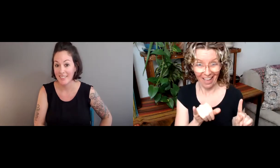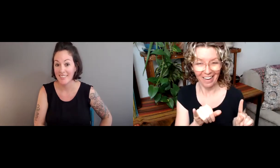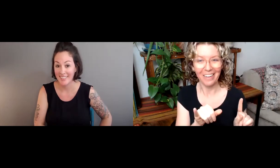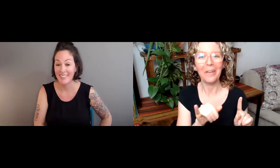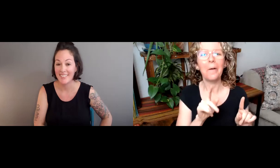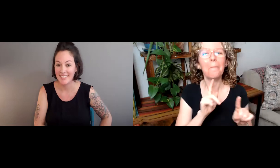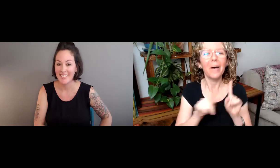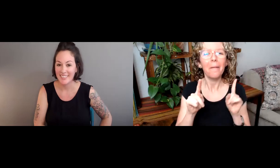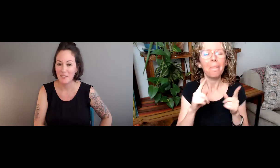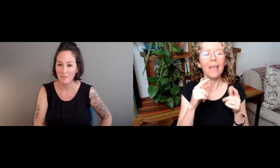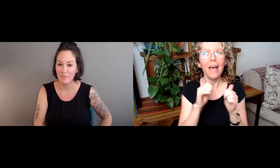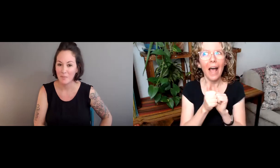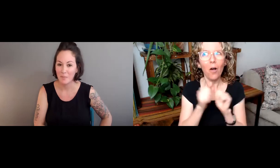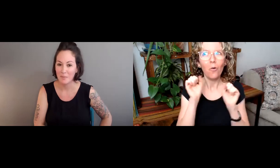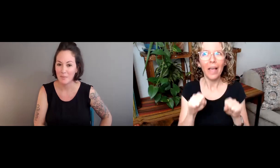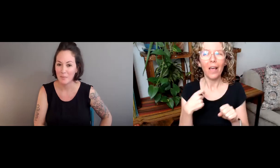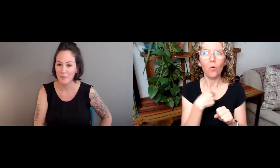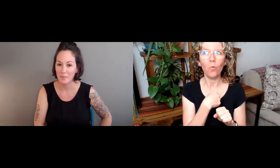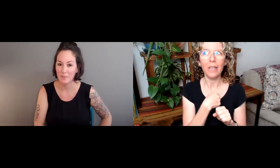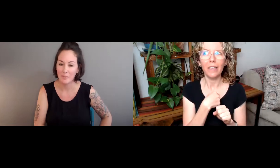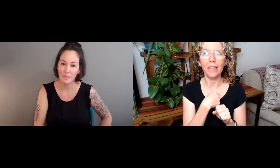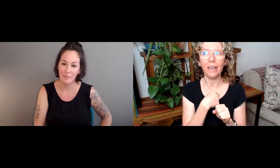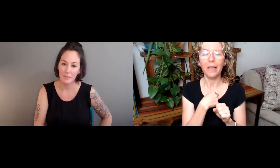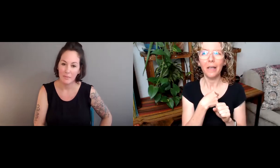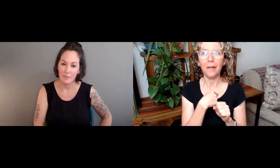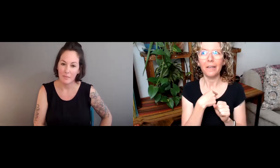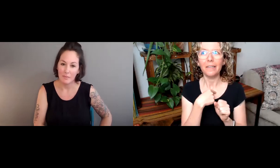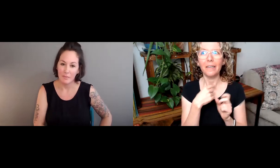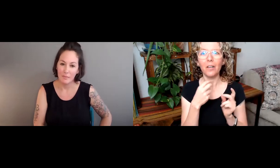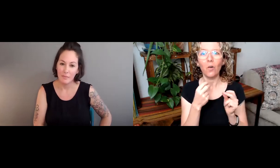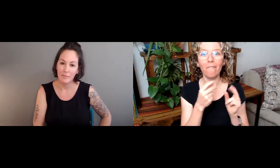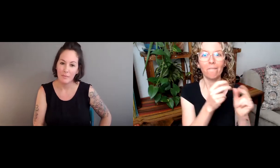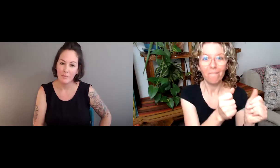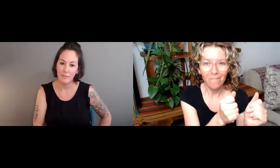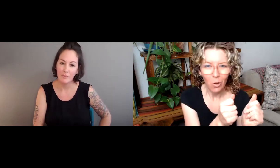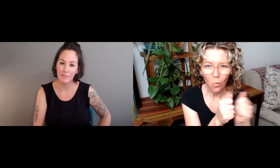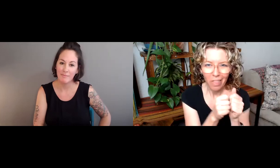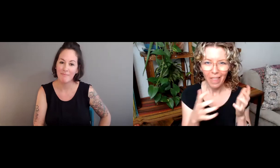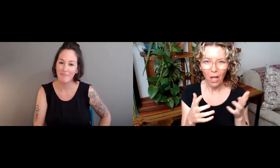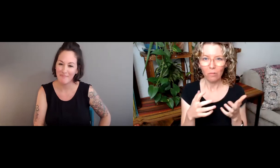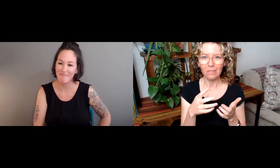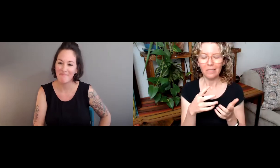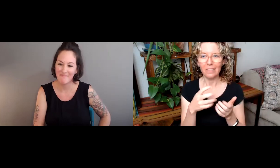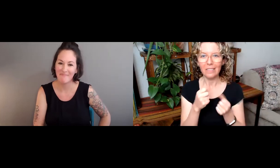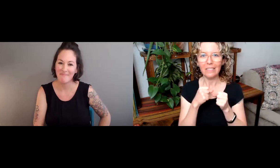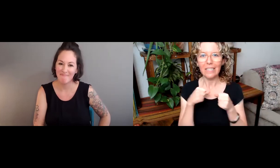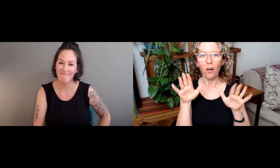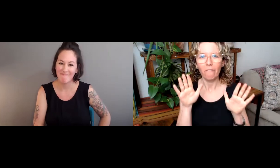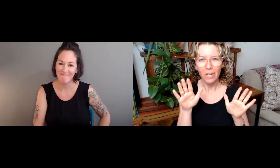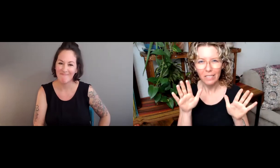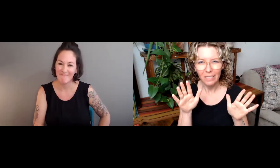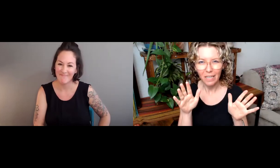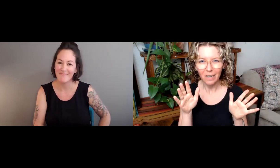So how close are we to achieving that? I mean, how can we go faster